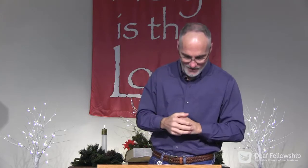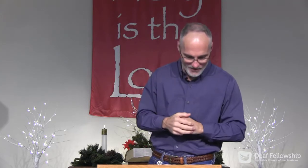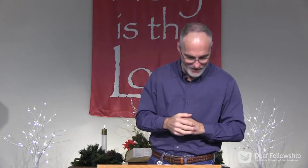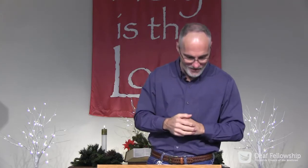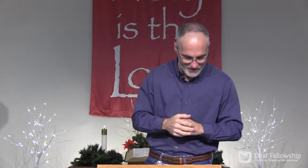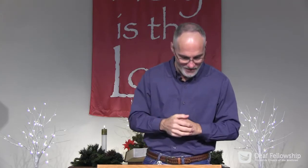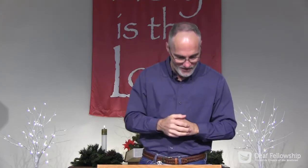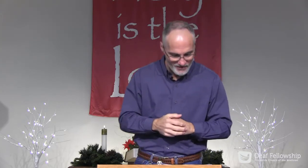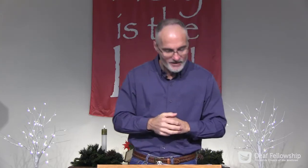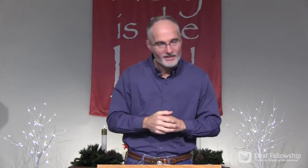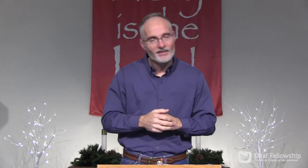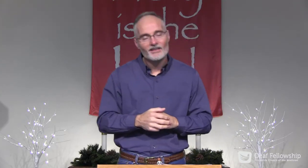true peace.